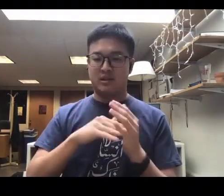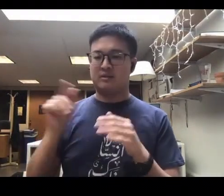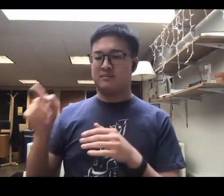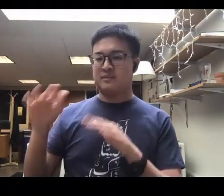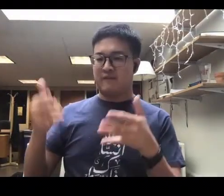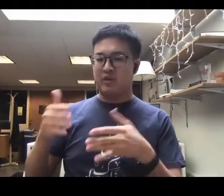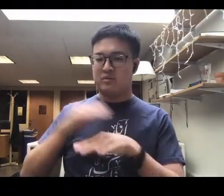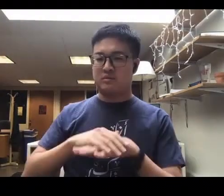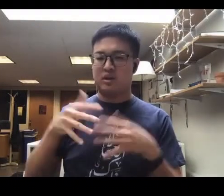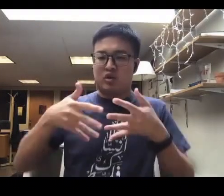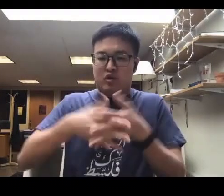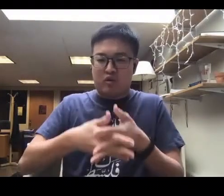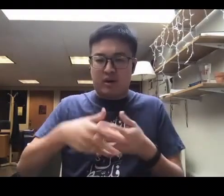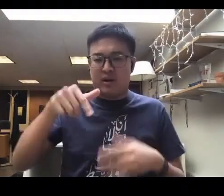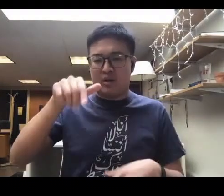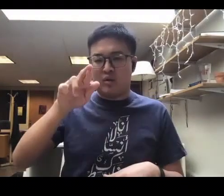on Quranic narratives.